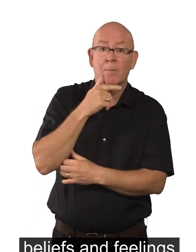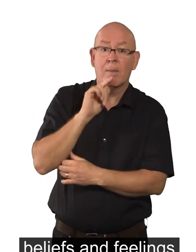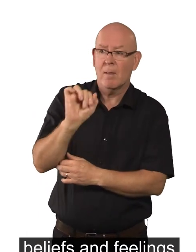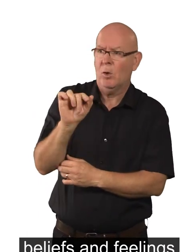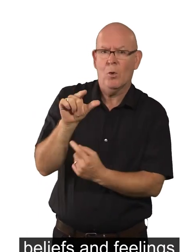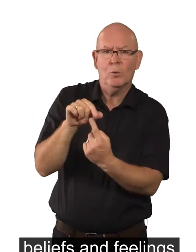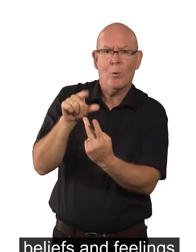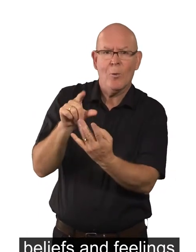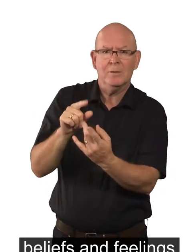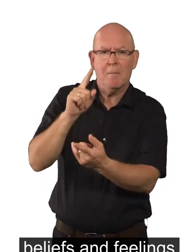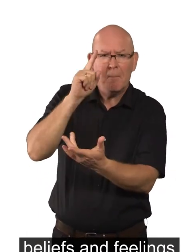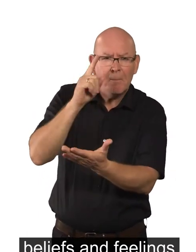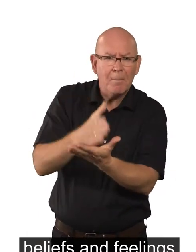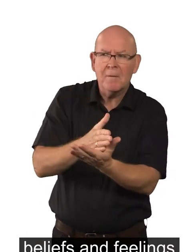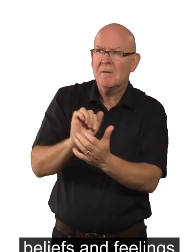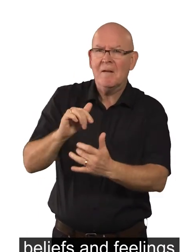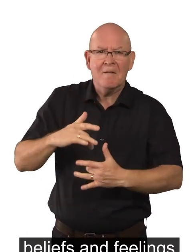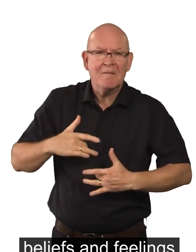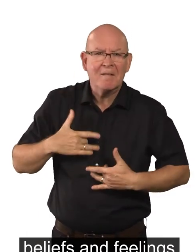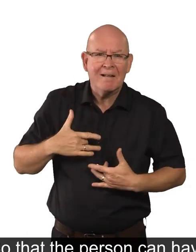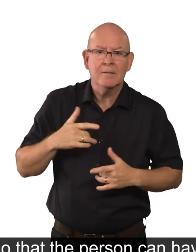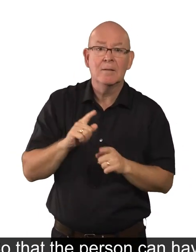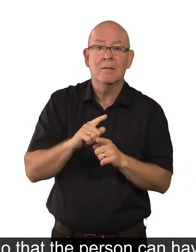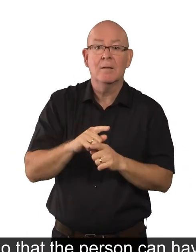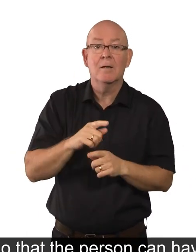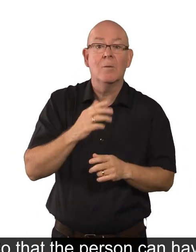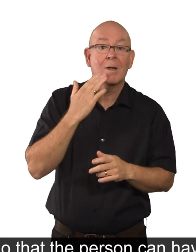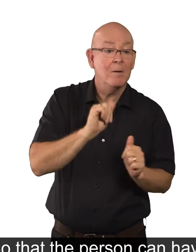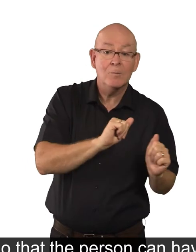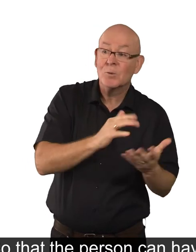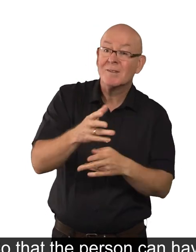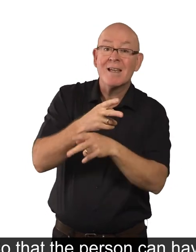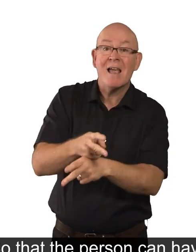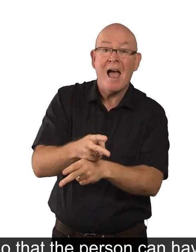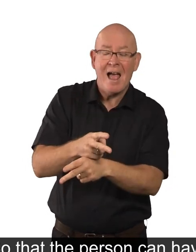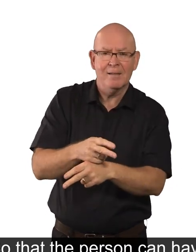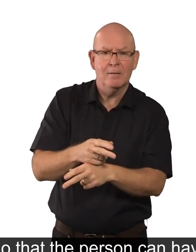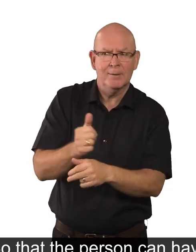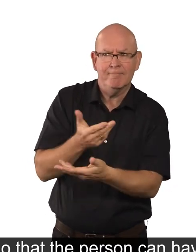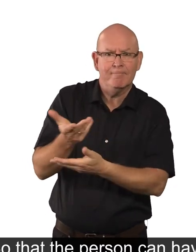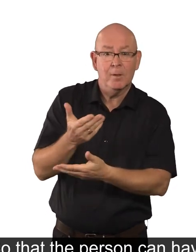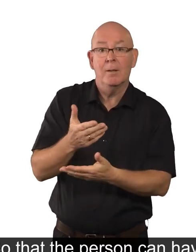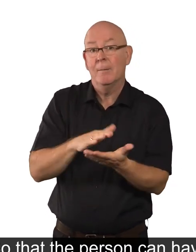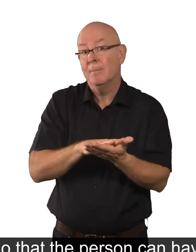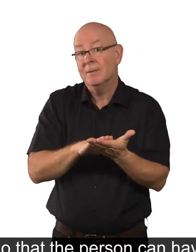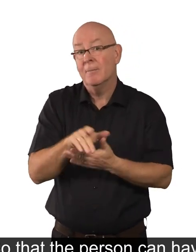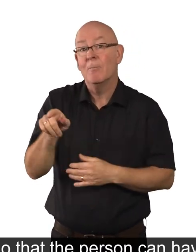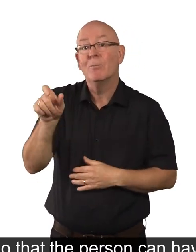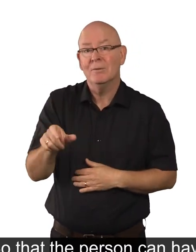feelings when providing care, So that the person can have control over their day